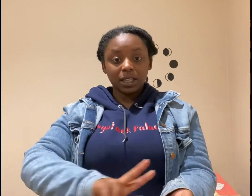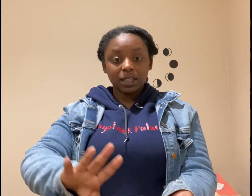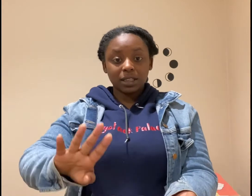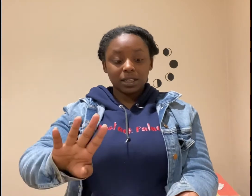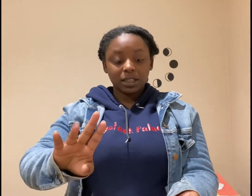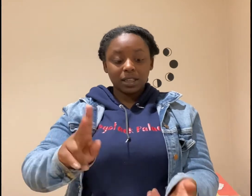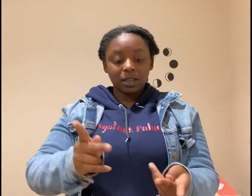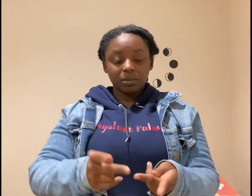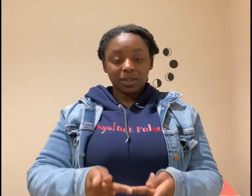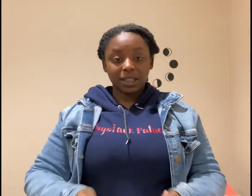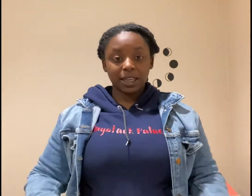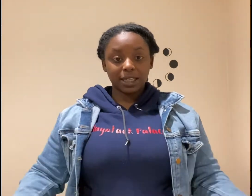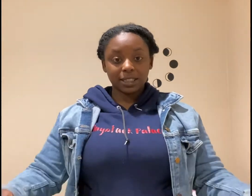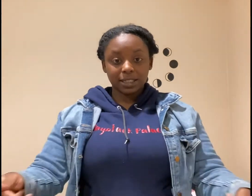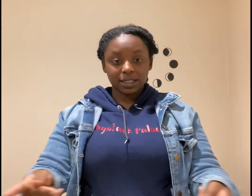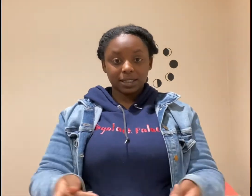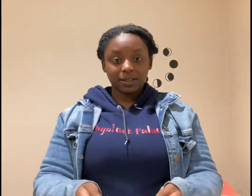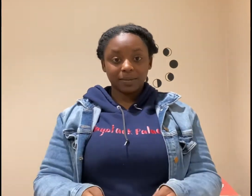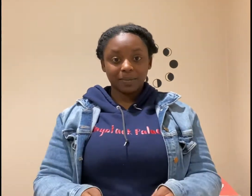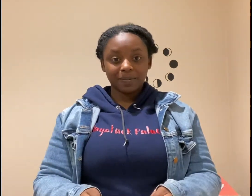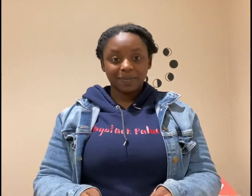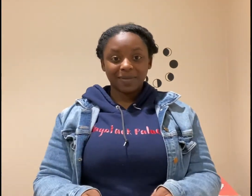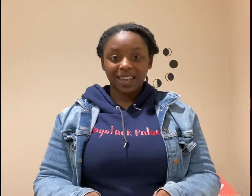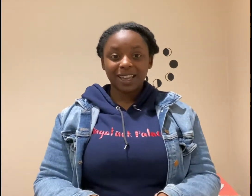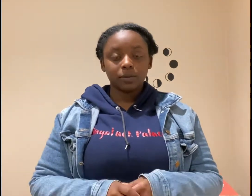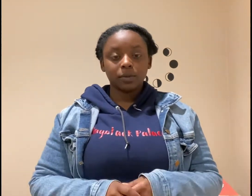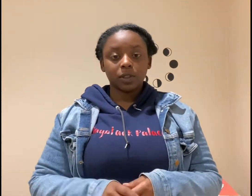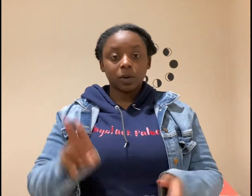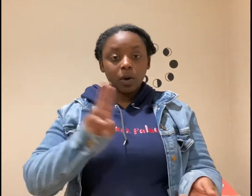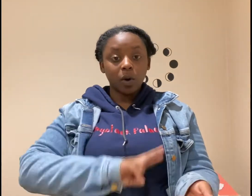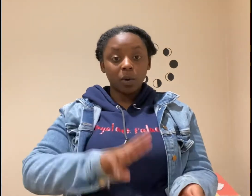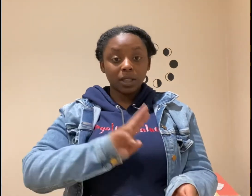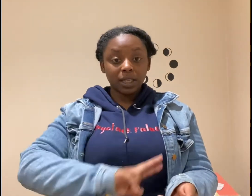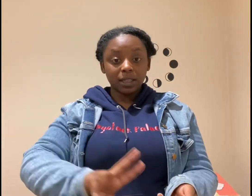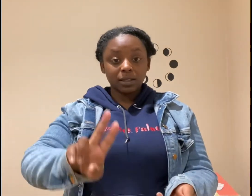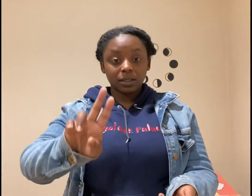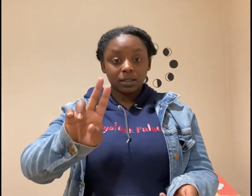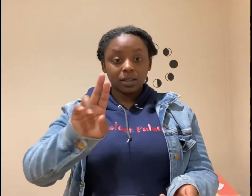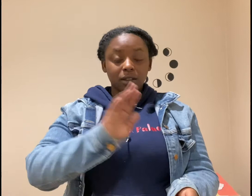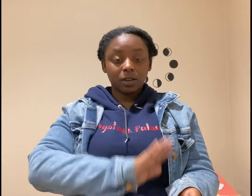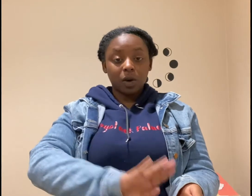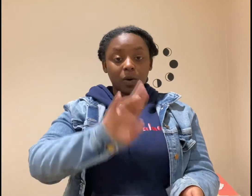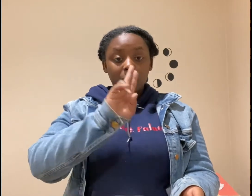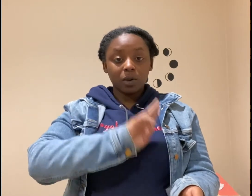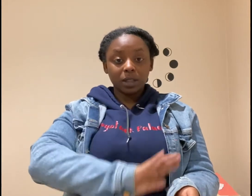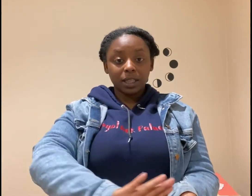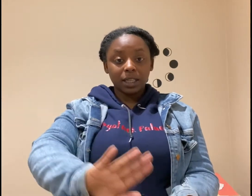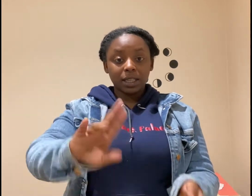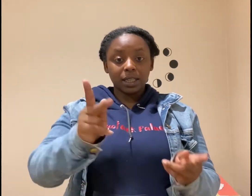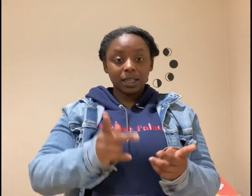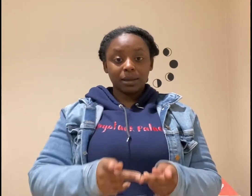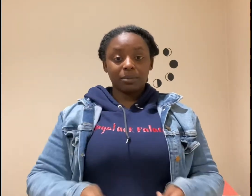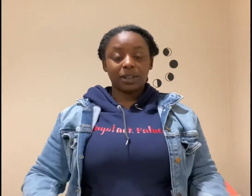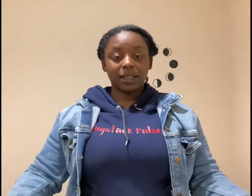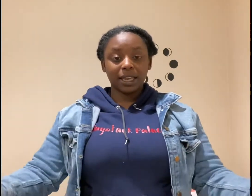place. Okay, so holy, holy place.